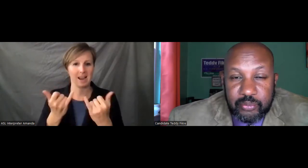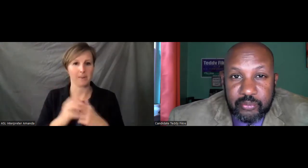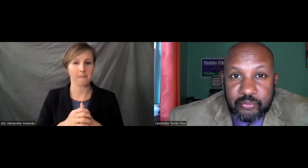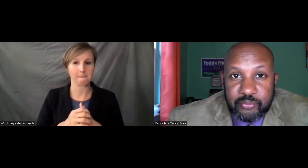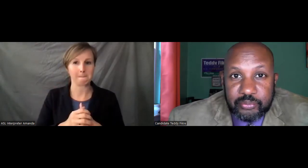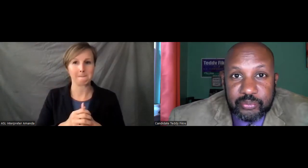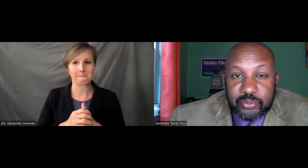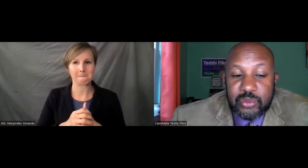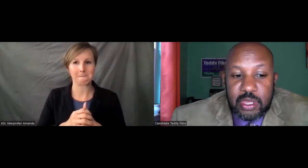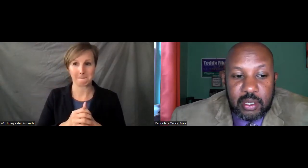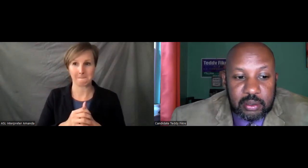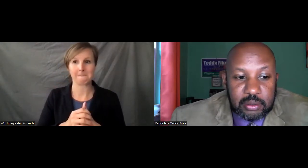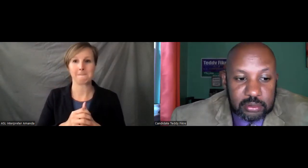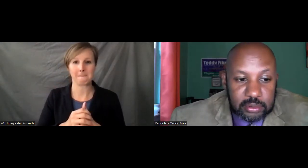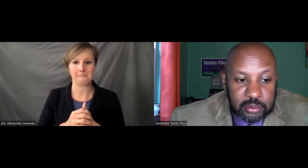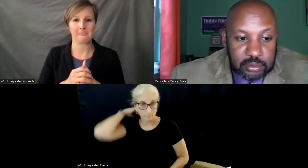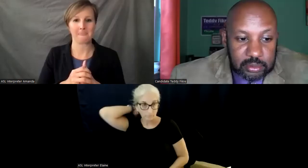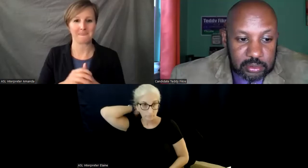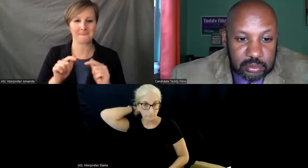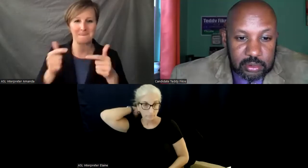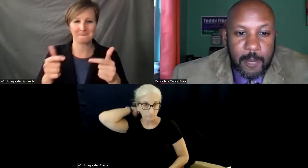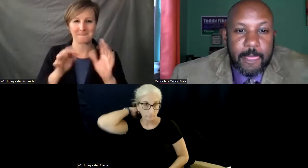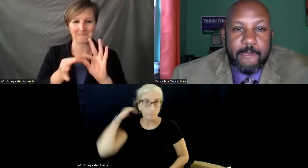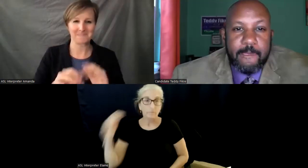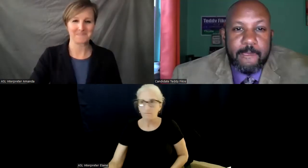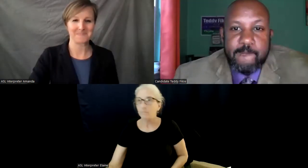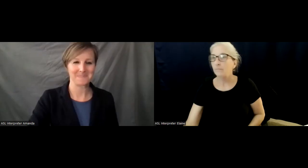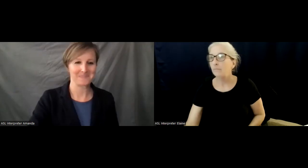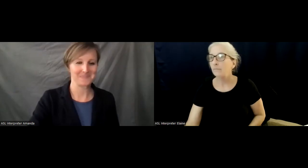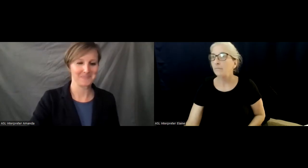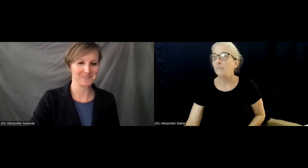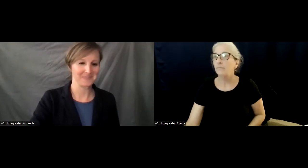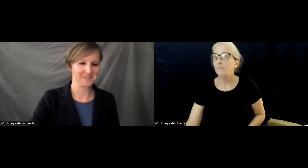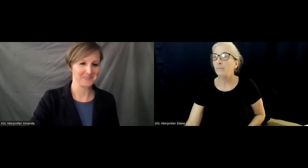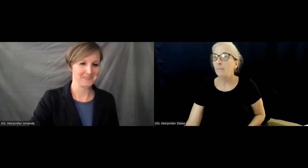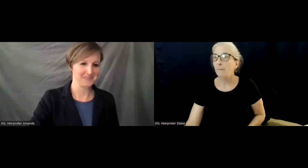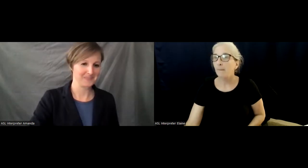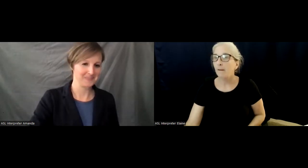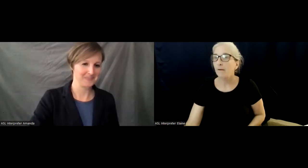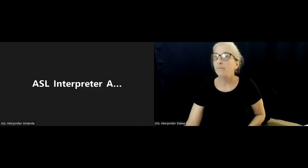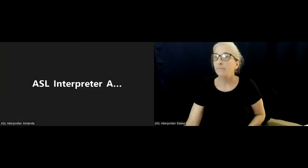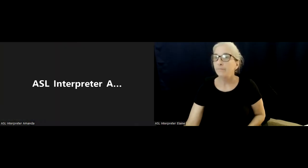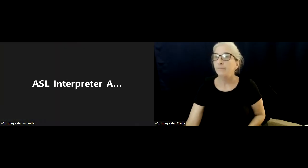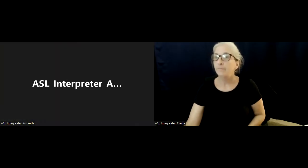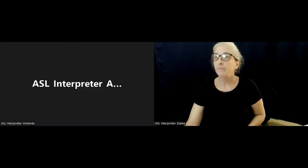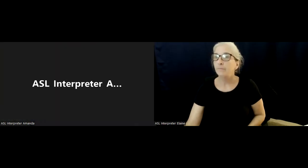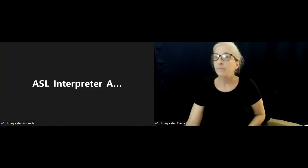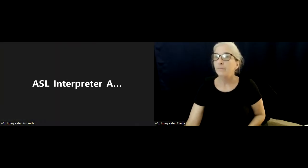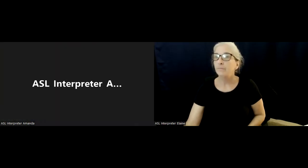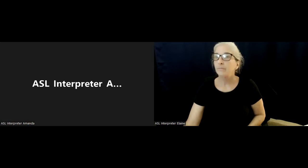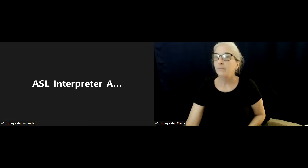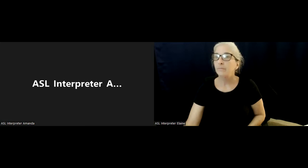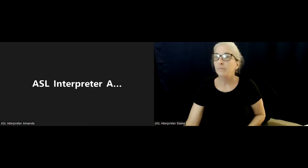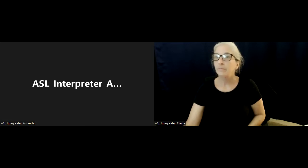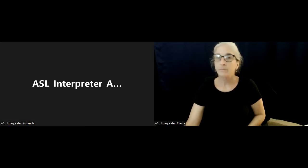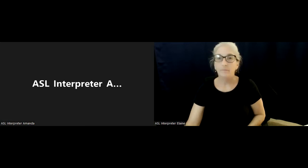Thank you so much. And now we'll turn the same question over to candidate Miles. Okay, well, thank you. I guess the first thing I'll say is maybe